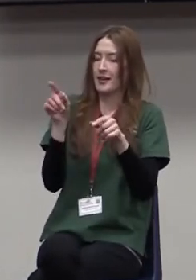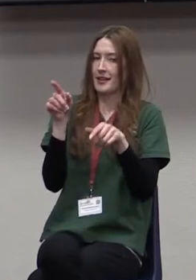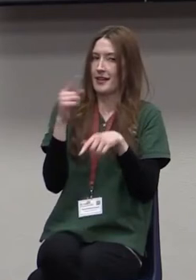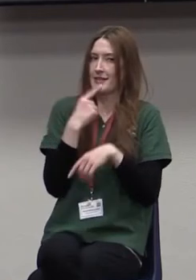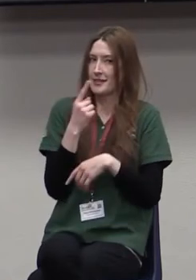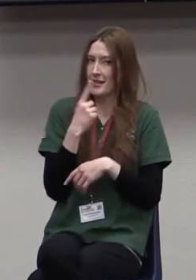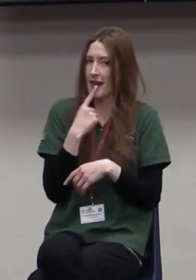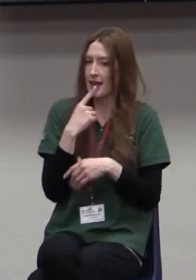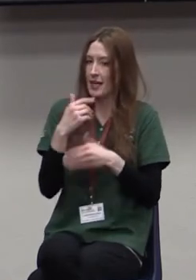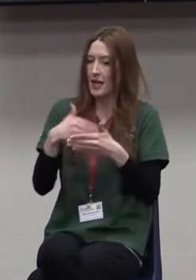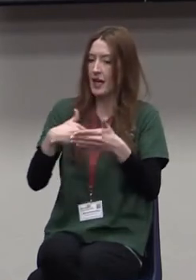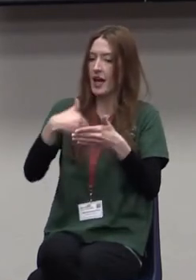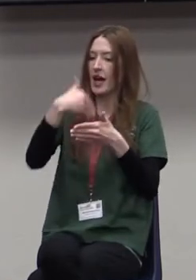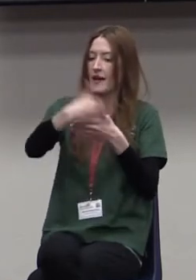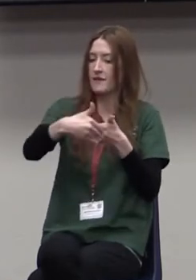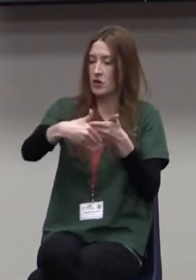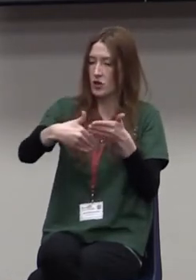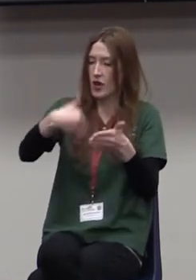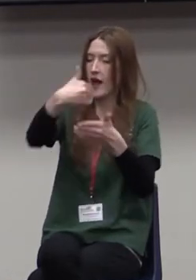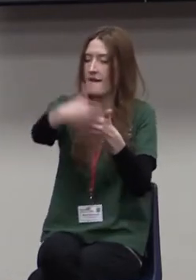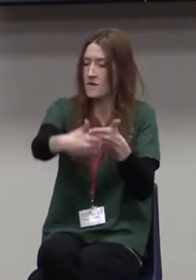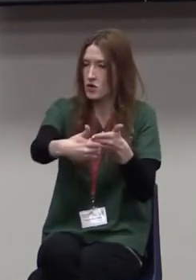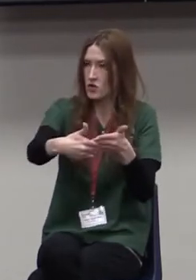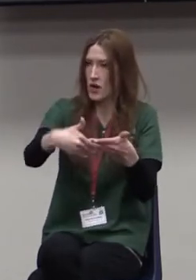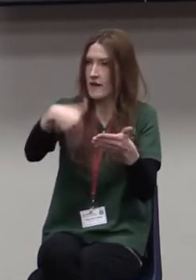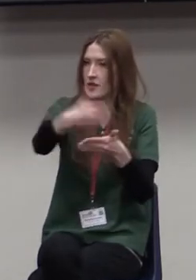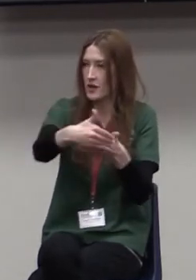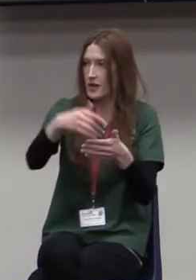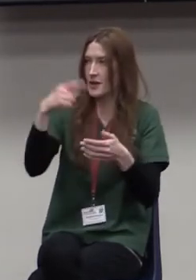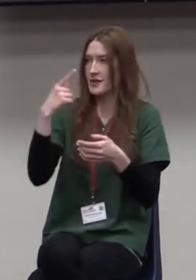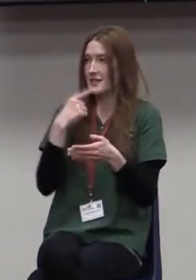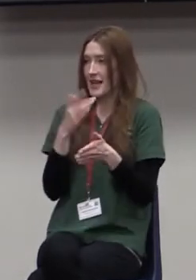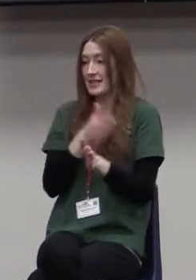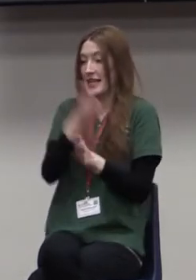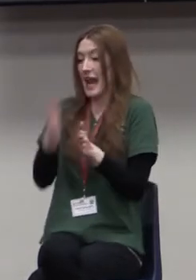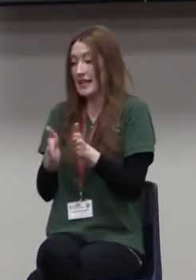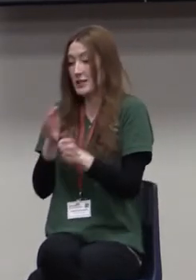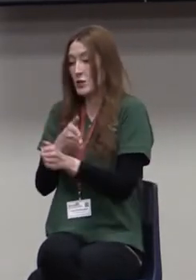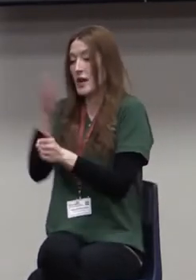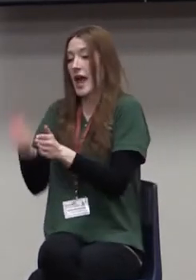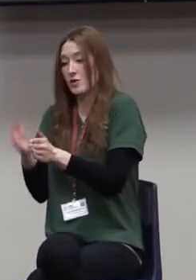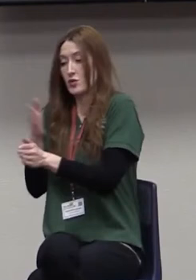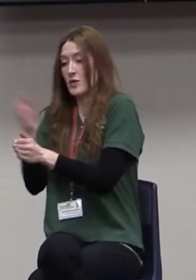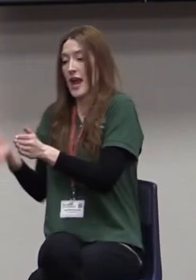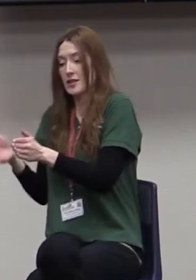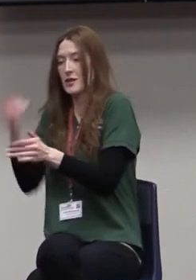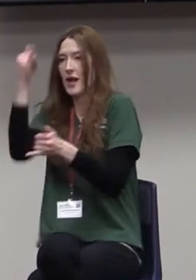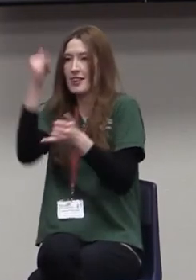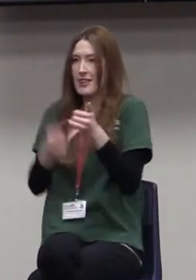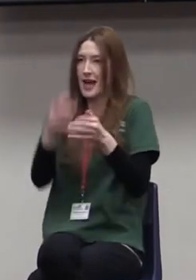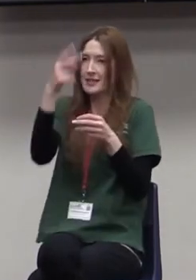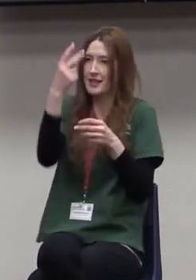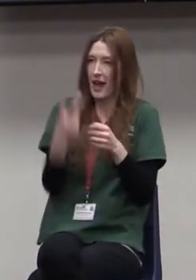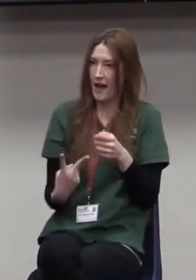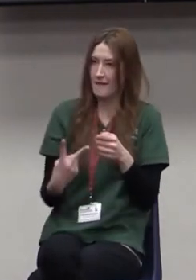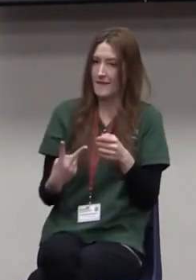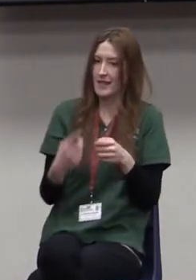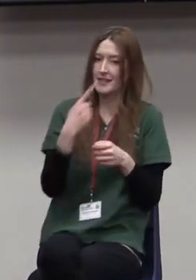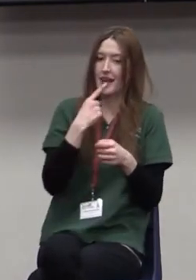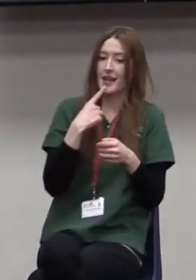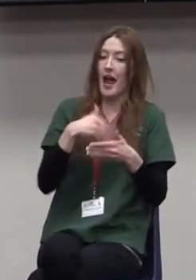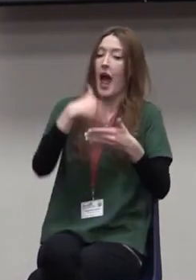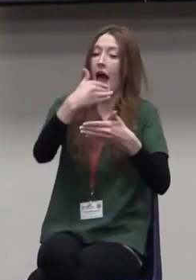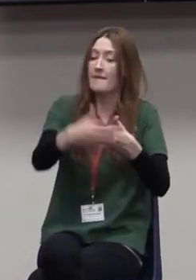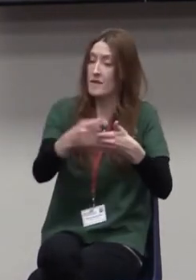you've got next to him, and next to them, and next to him, and next to them. And in the last half of the book, it's after him, and